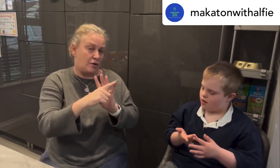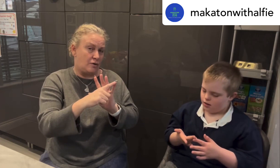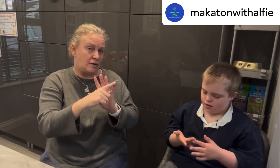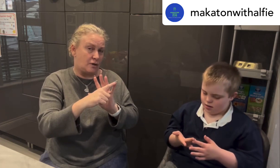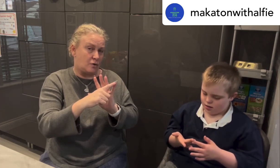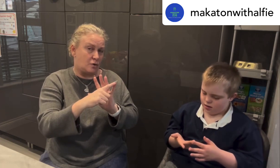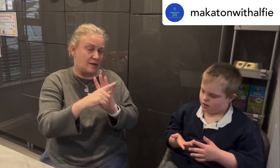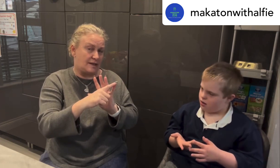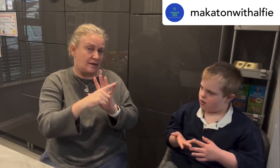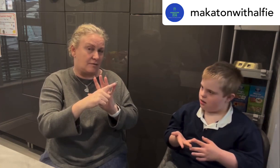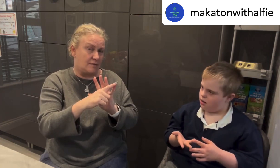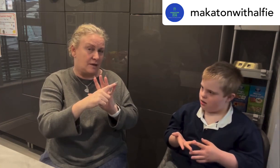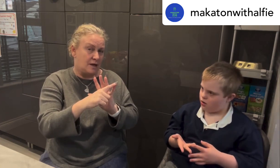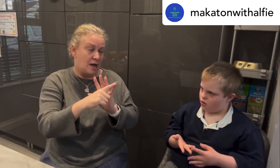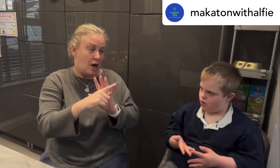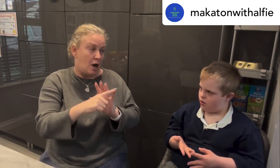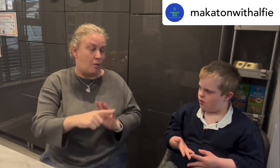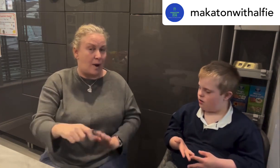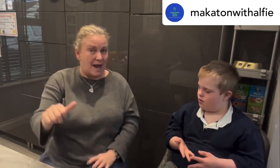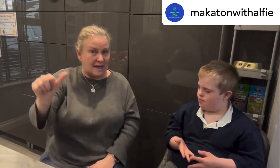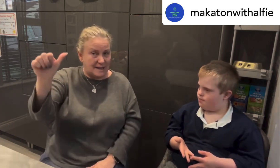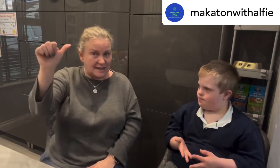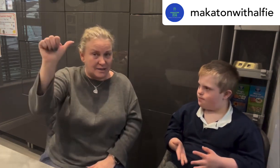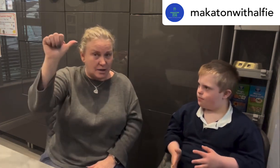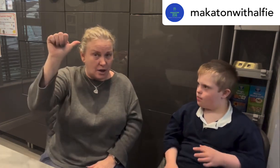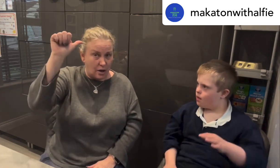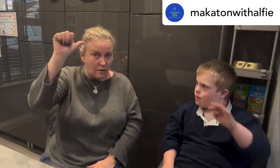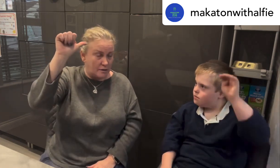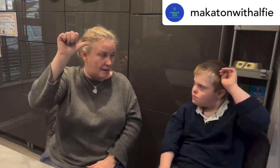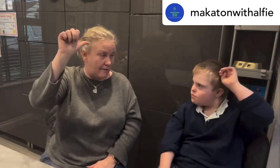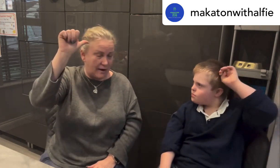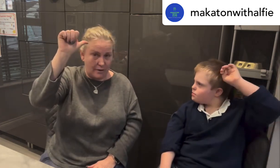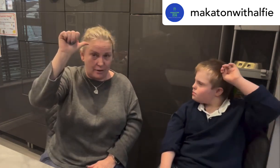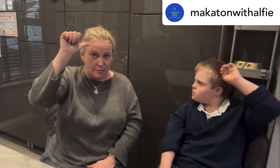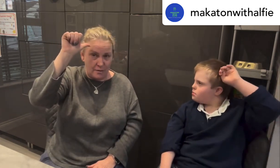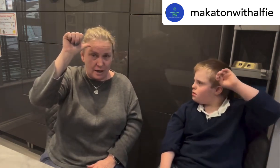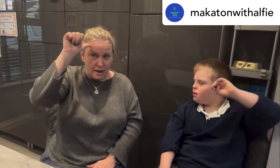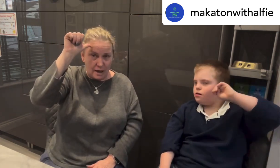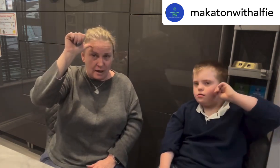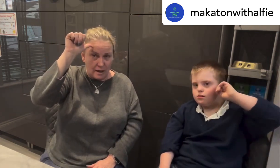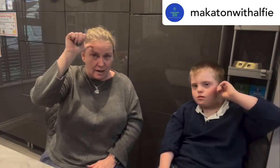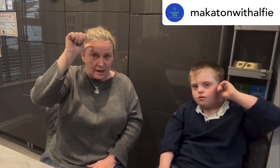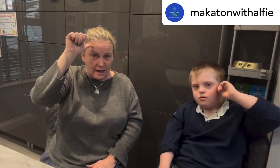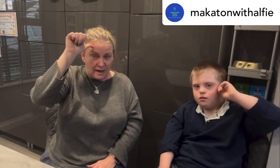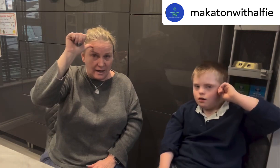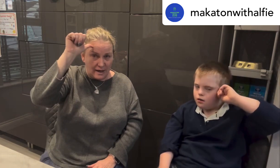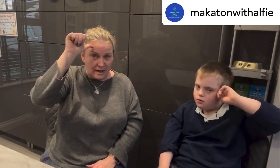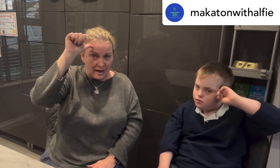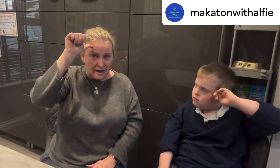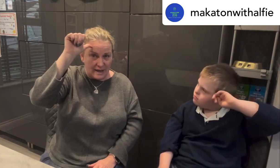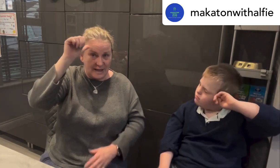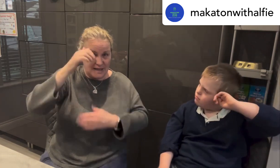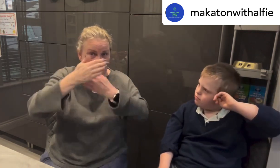so autism awareness is to know so we have our thumb yeah and then day